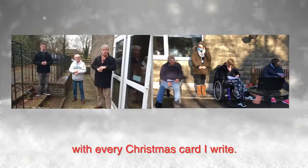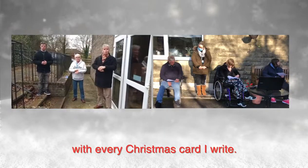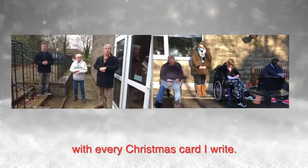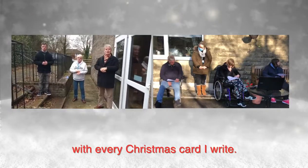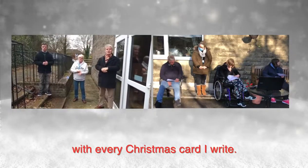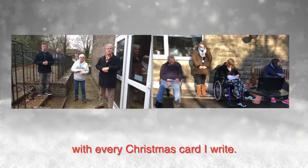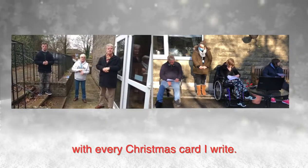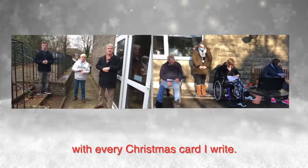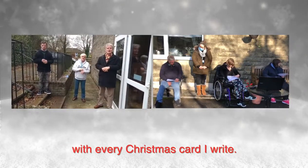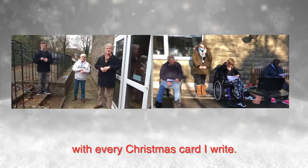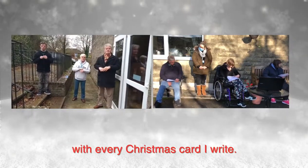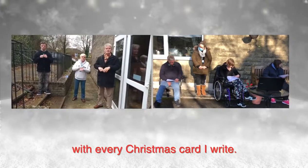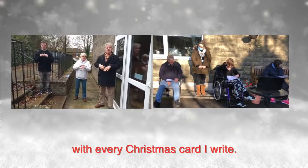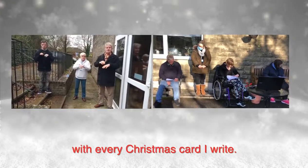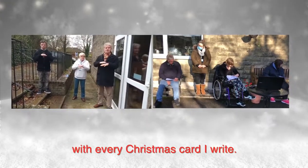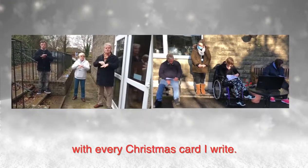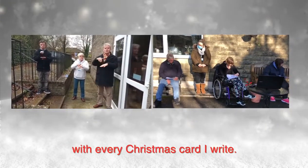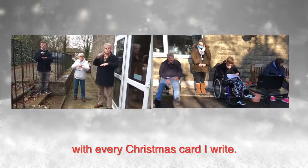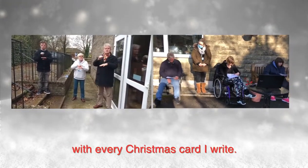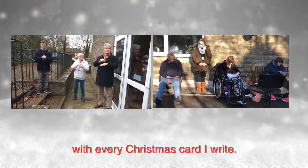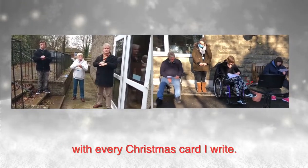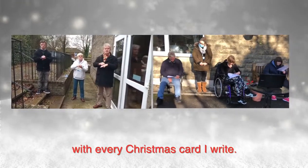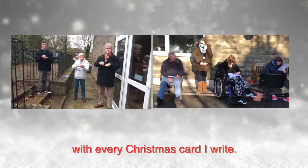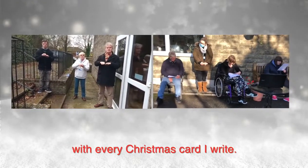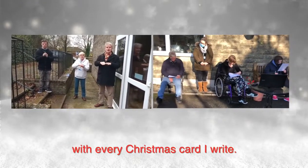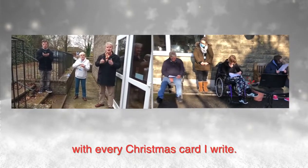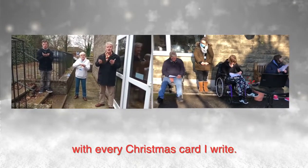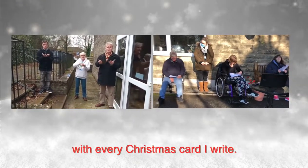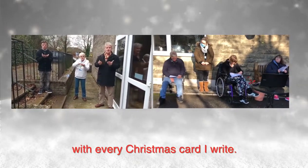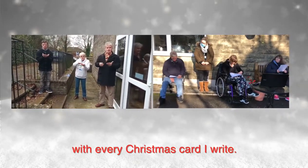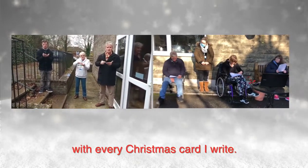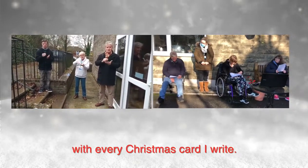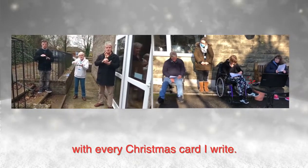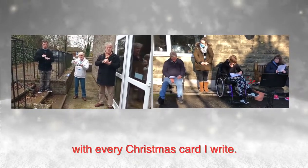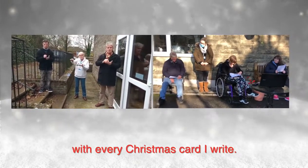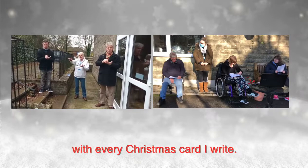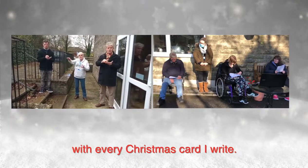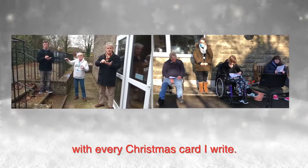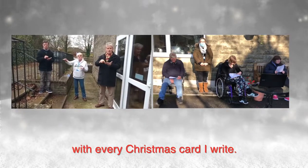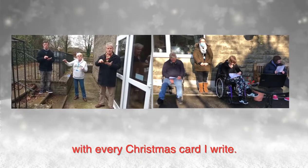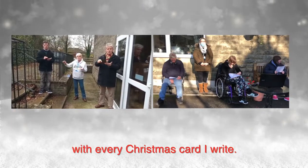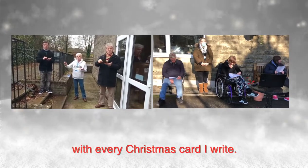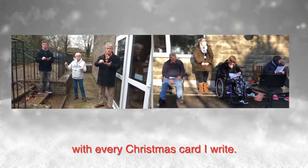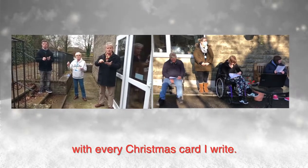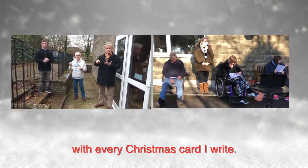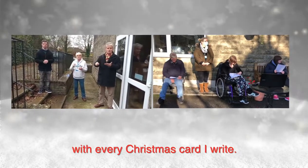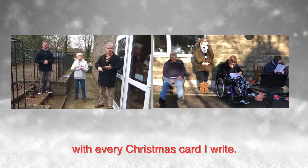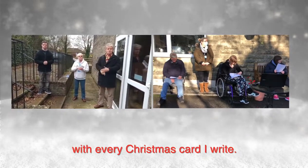With every Christmas come around